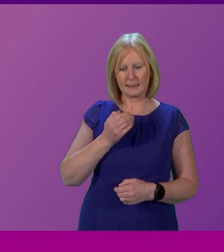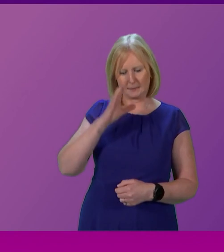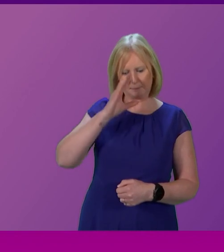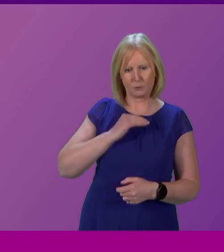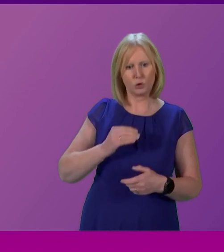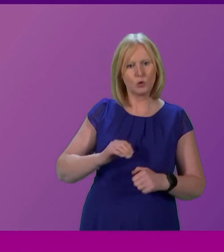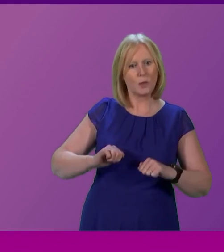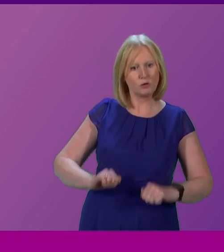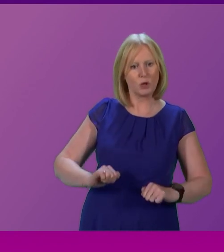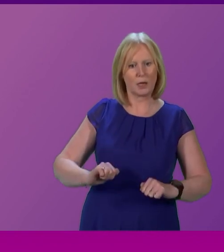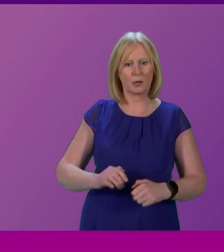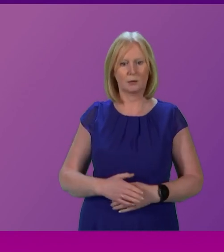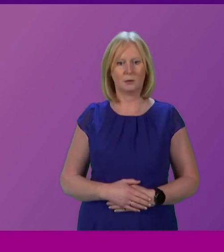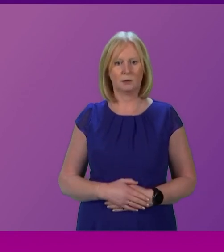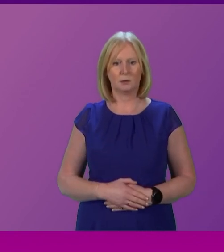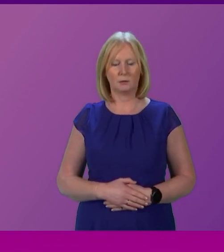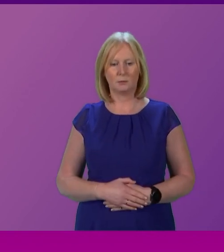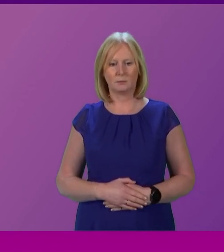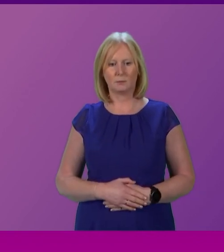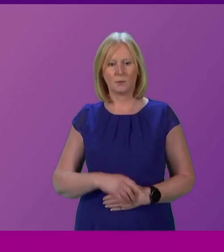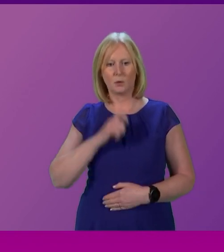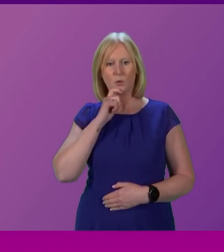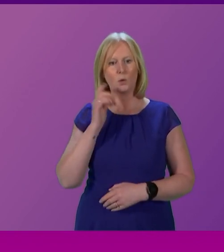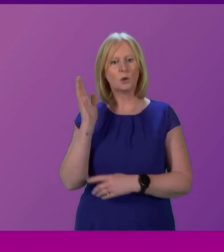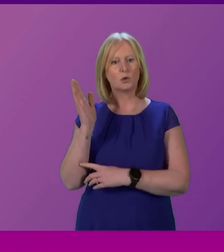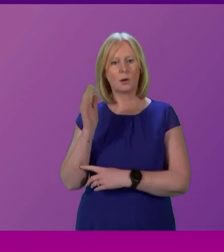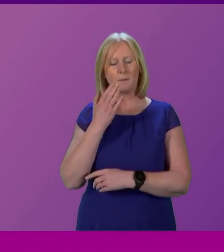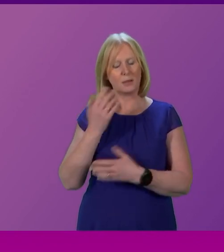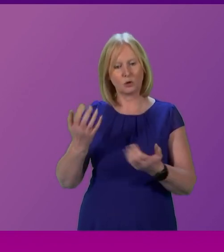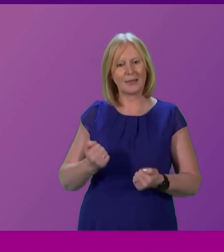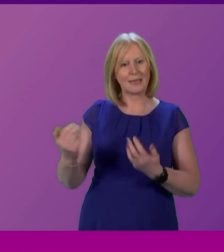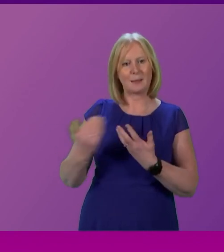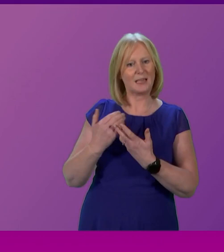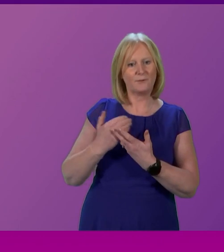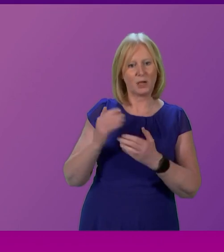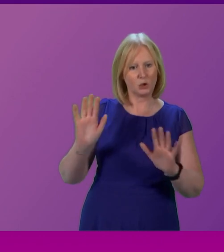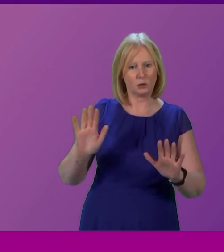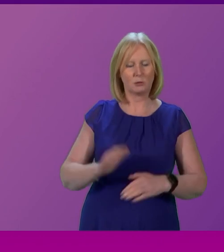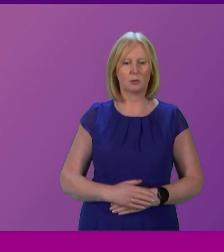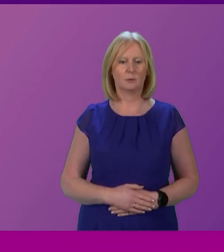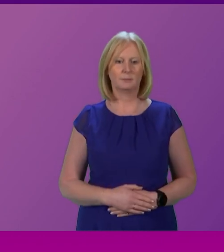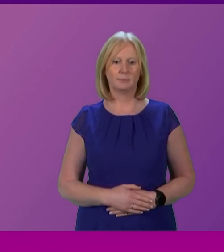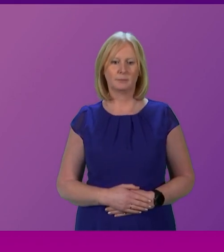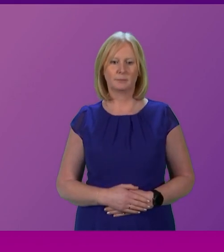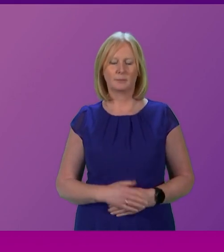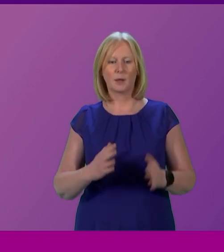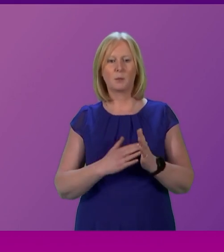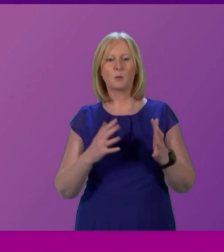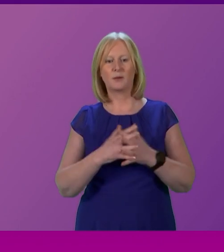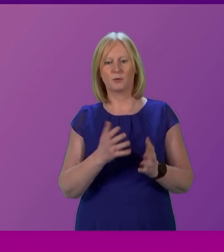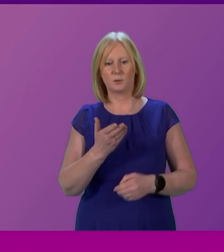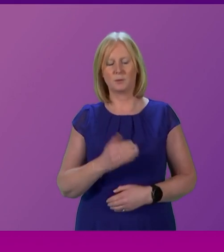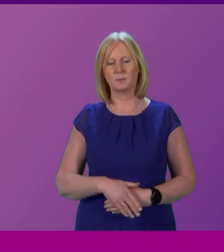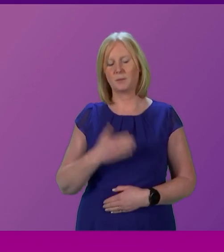interventions from a sedentary position and for those speaking not to take interventions from a sedentary position. Mr Whitfield. I'm very grateful